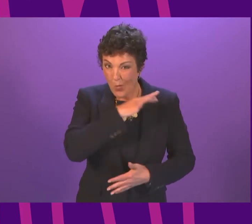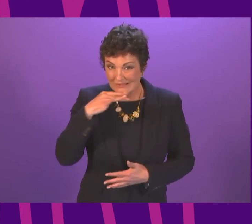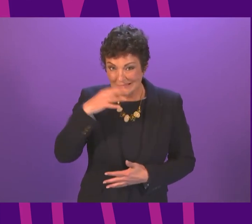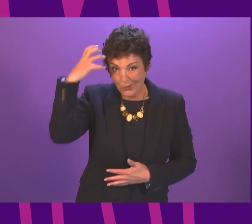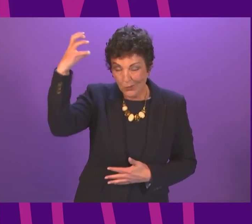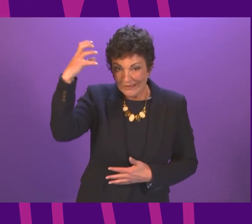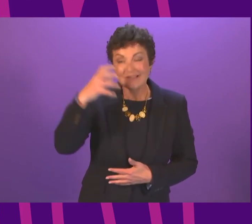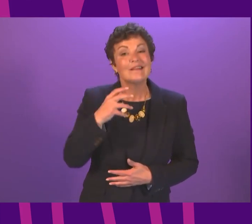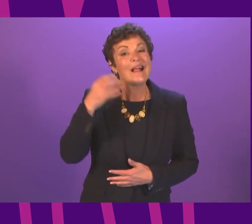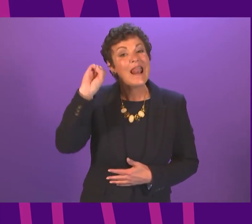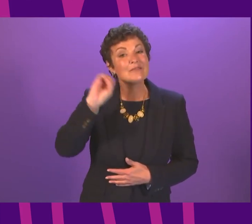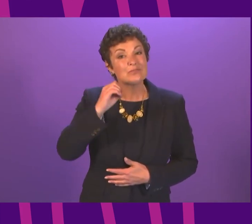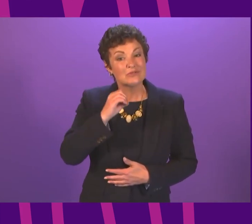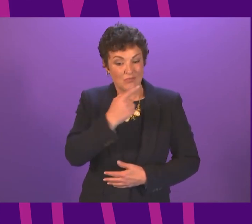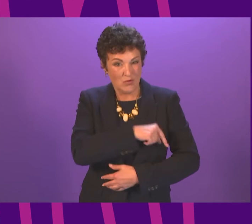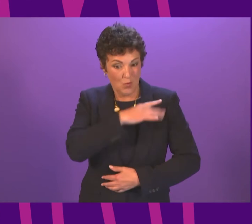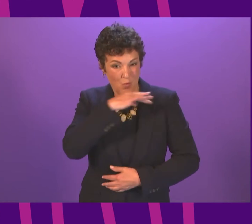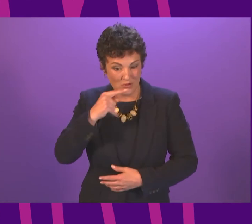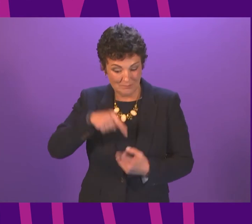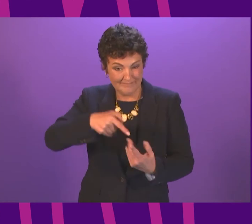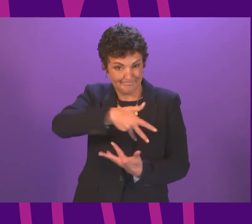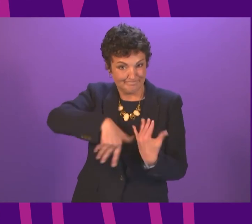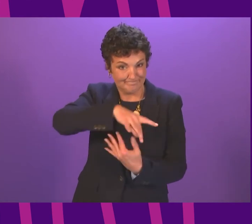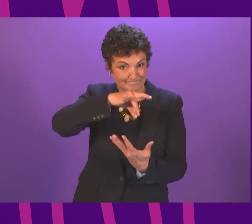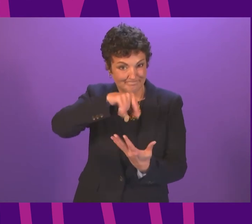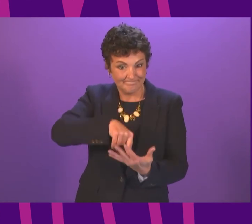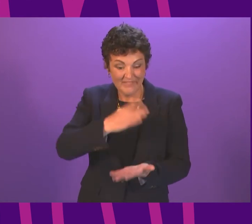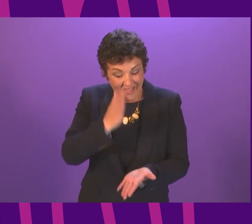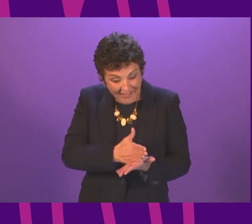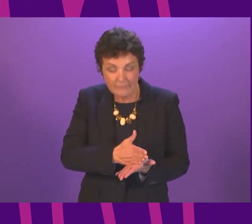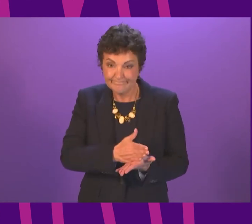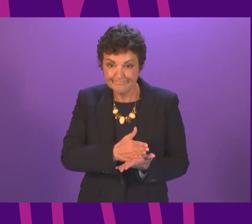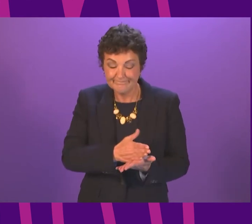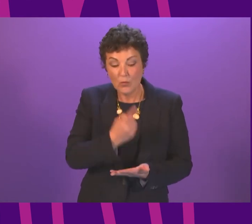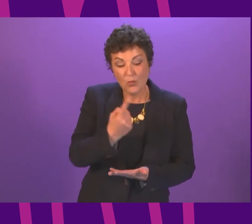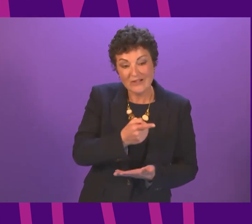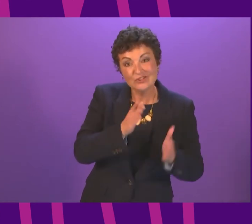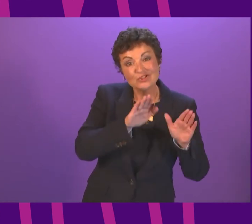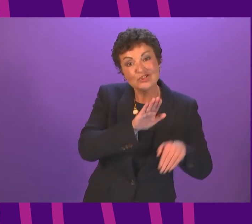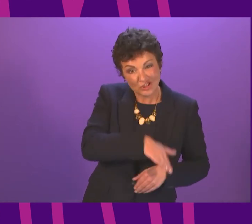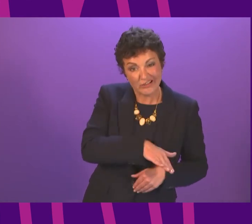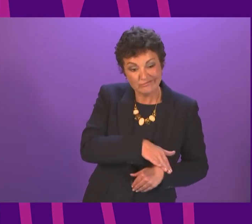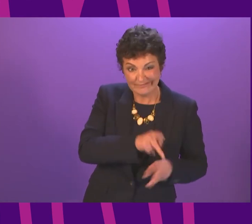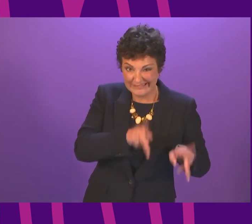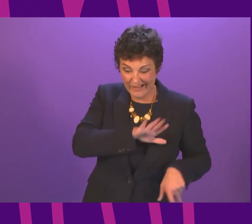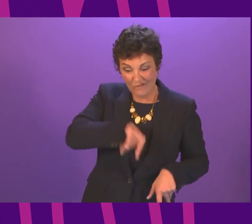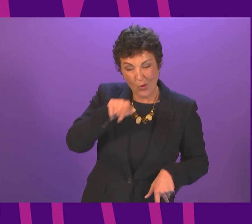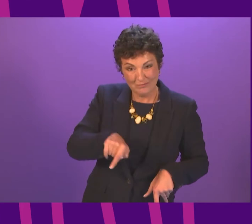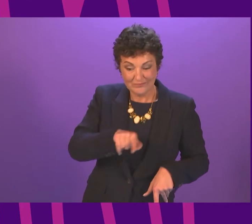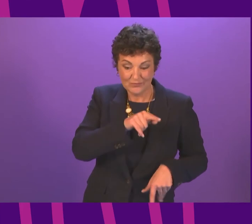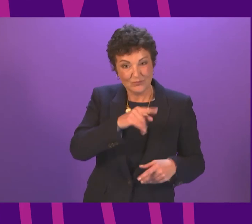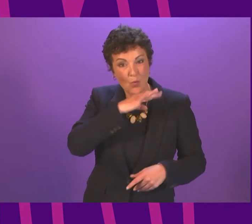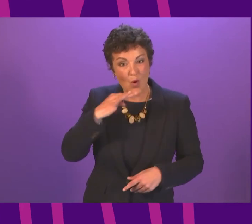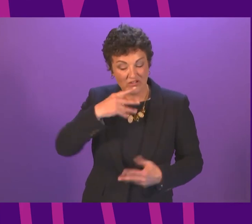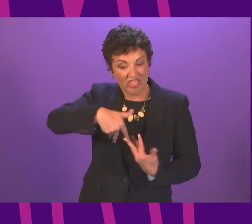University Hospital had led to the death of at least one child cancer patient, and that their family had not been informed. Millie